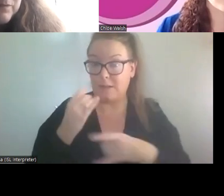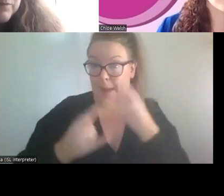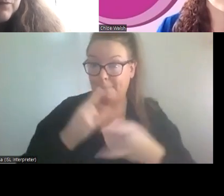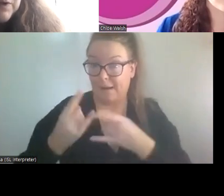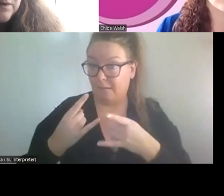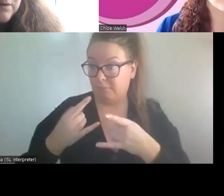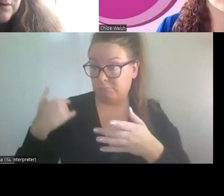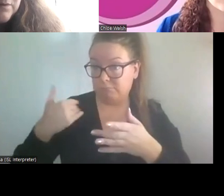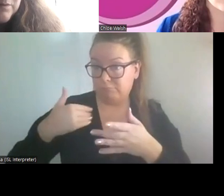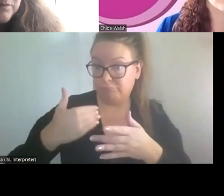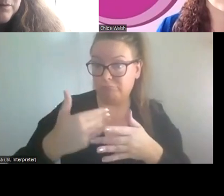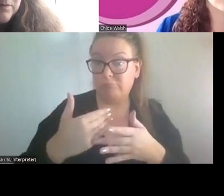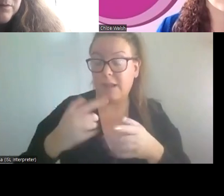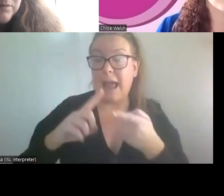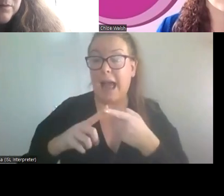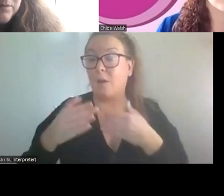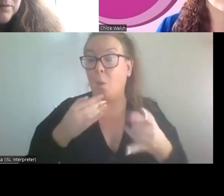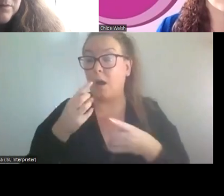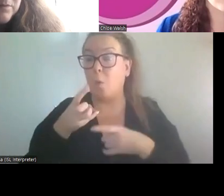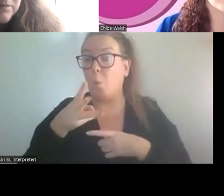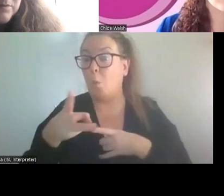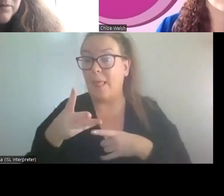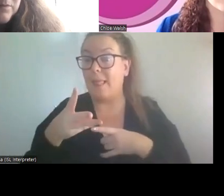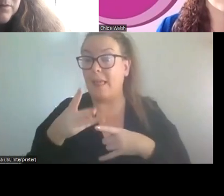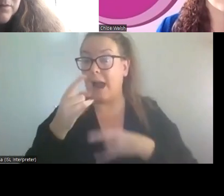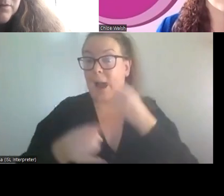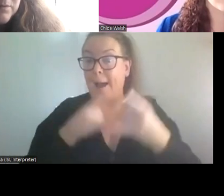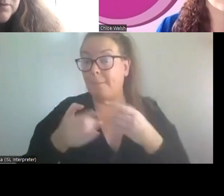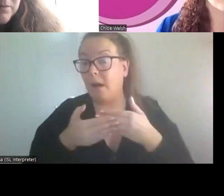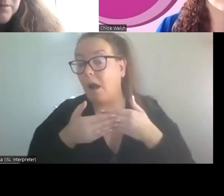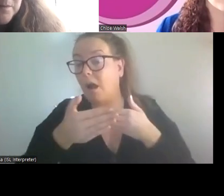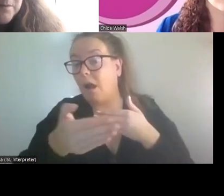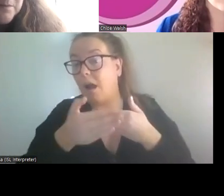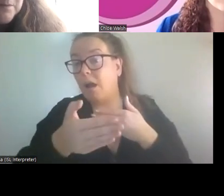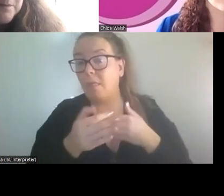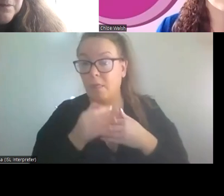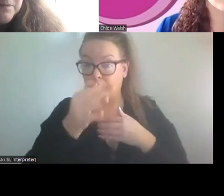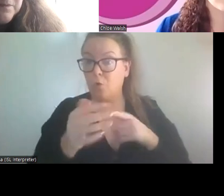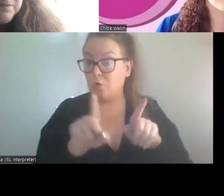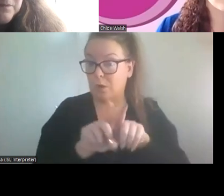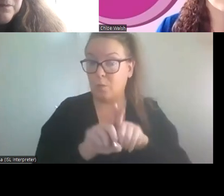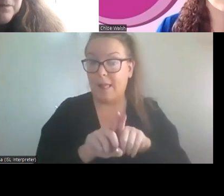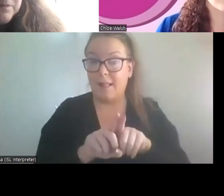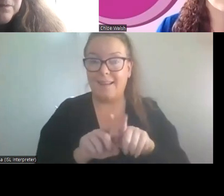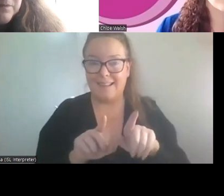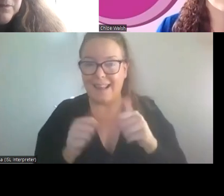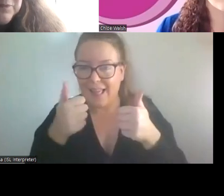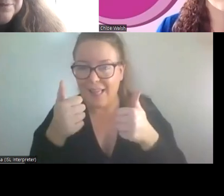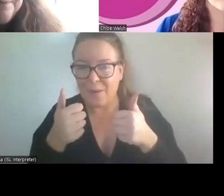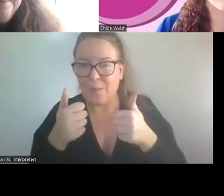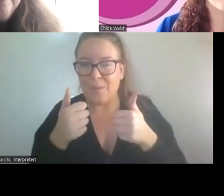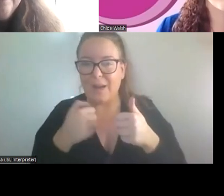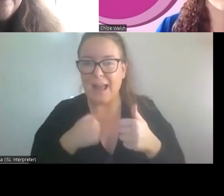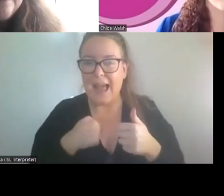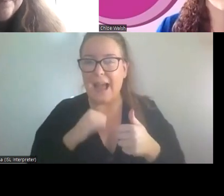and then what will happen in the future as well. And hi, I'm Jonathan,